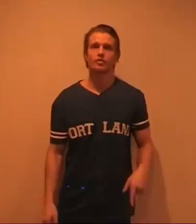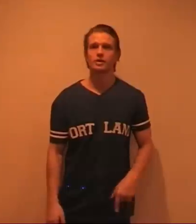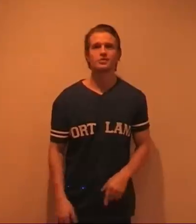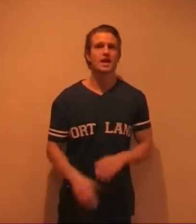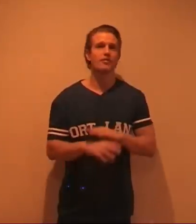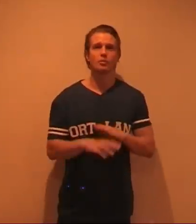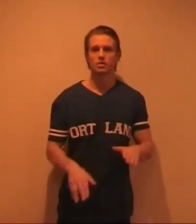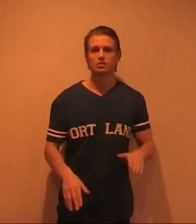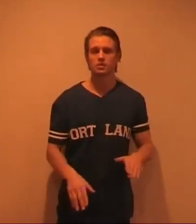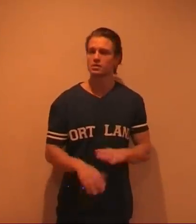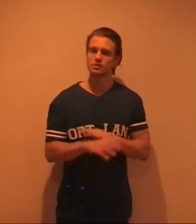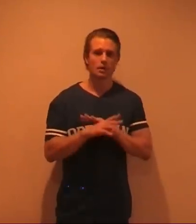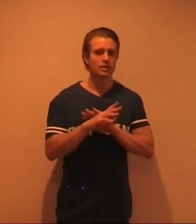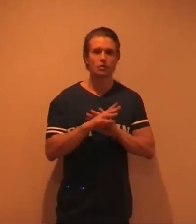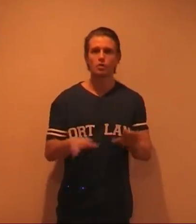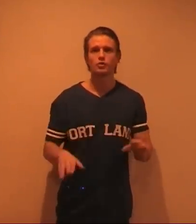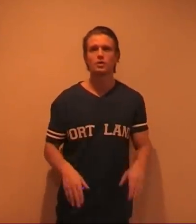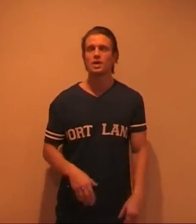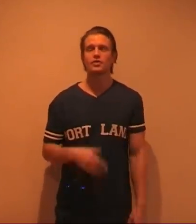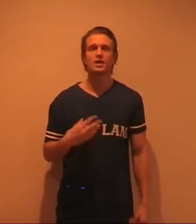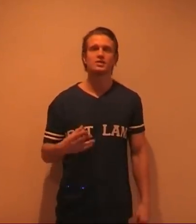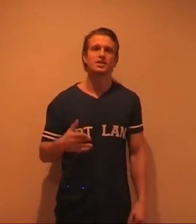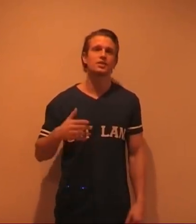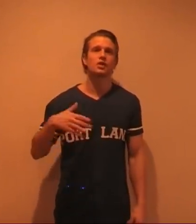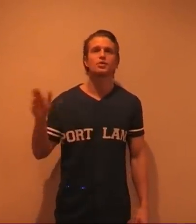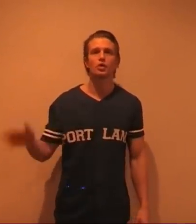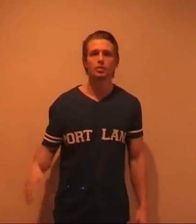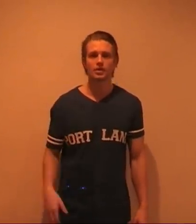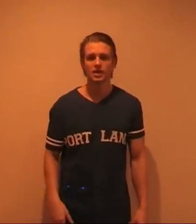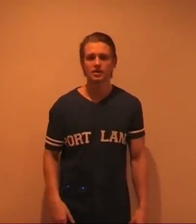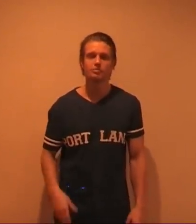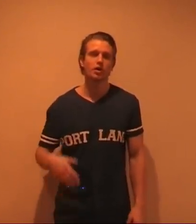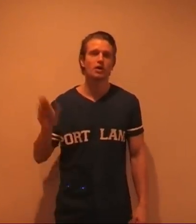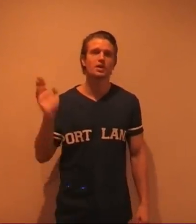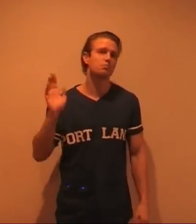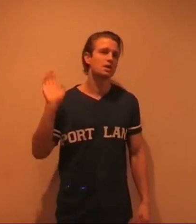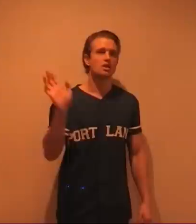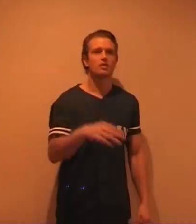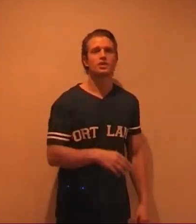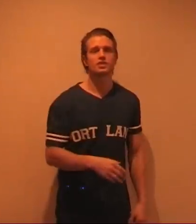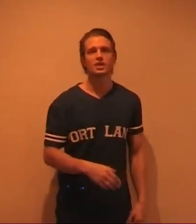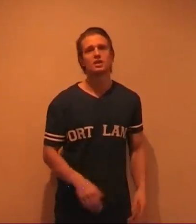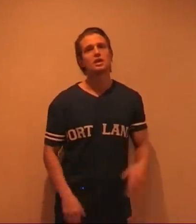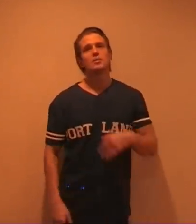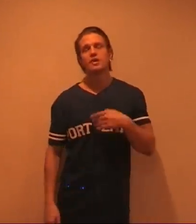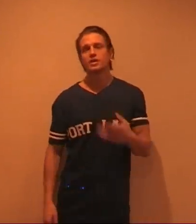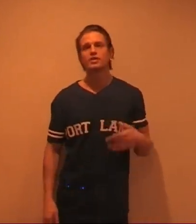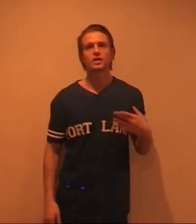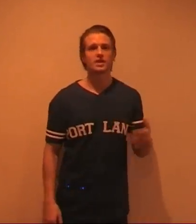creams. Everyone. I mean all of you. If you're nineteen alright you've got a couple of years. Party. Wreck your skin. But everyone in their twenties